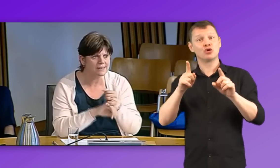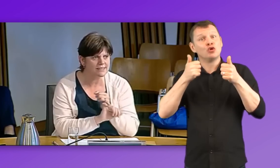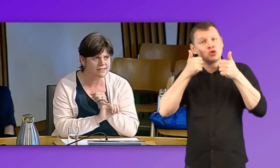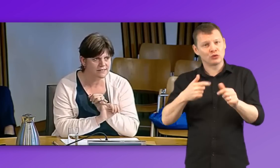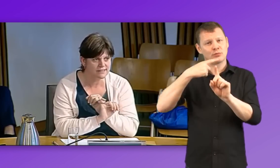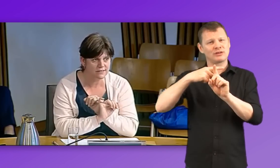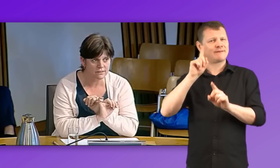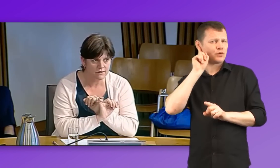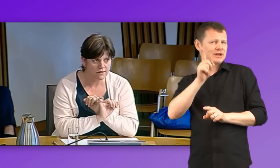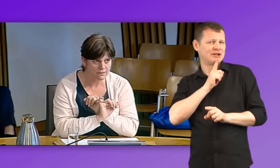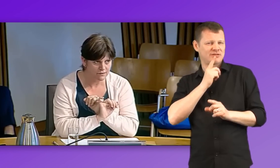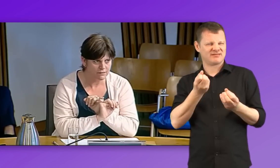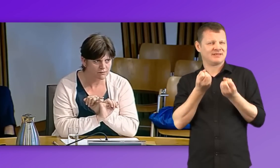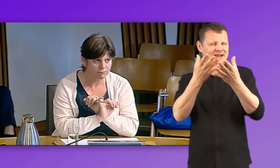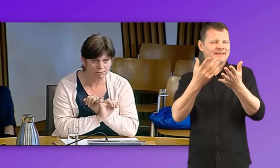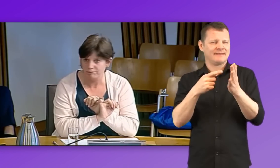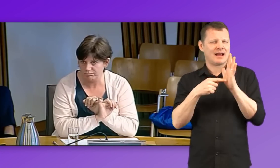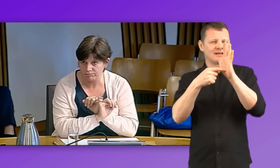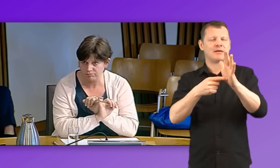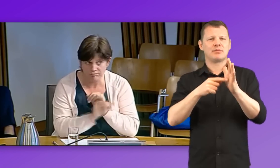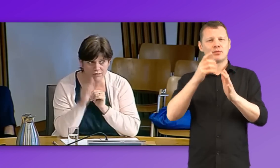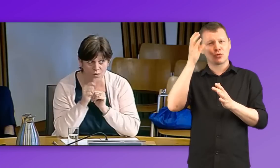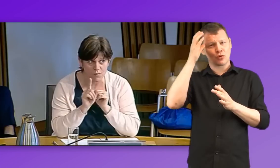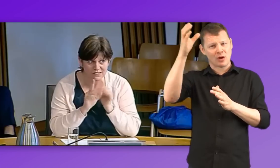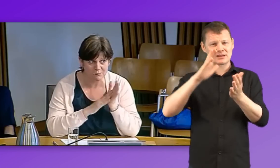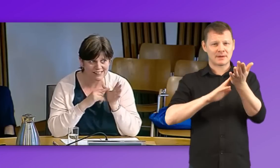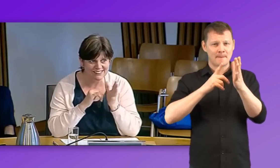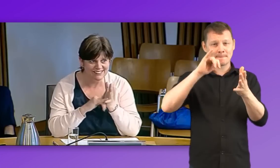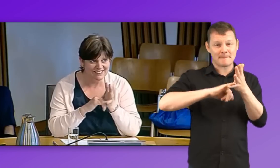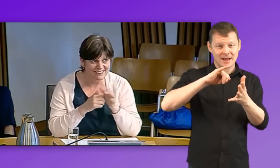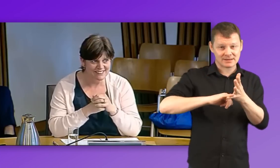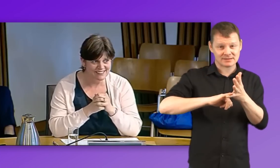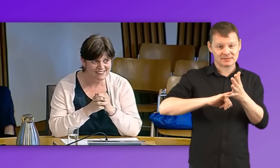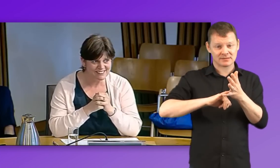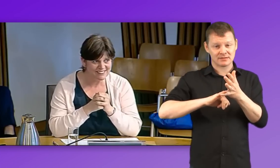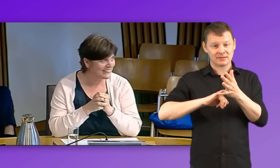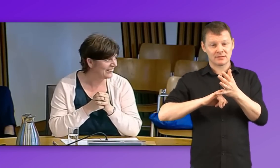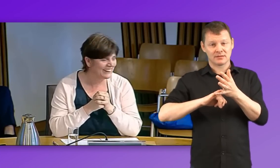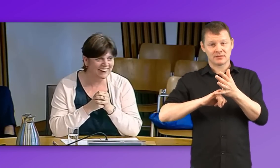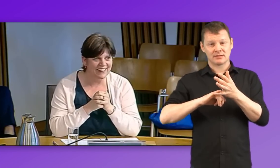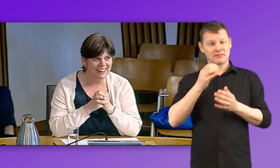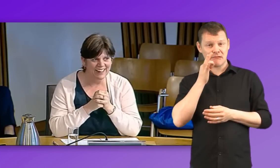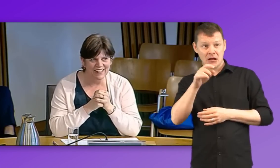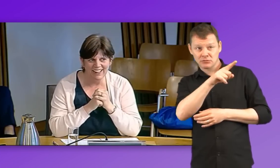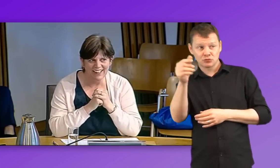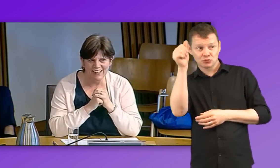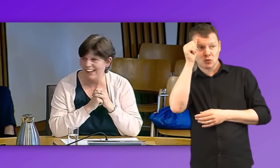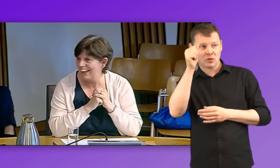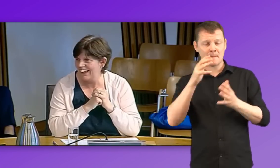If you think about the concepts mass... Anybody know? Now, does the committee know what mass is? Can you